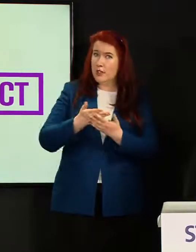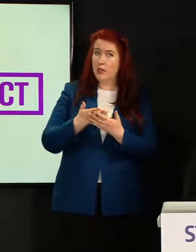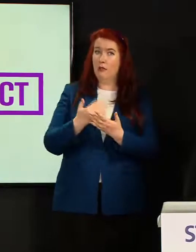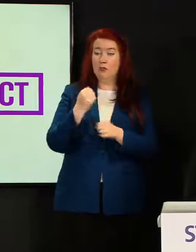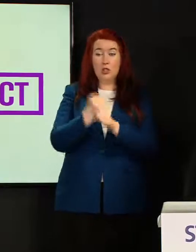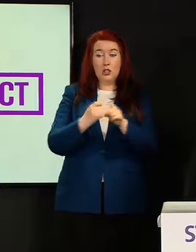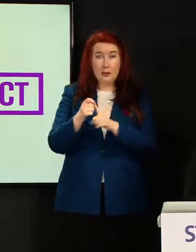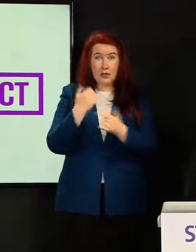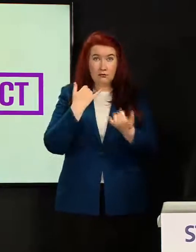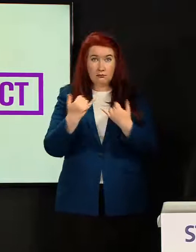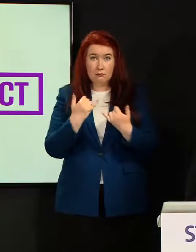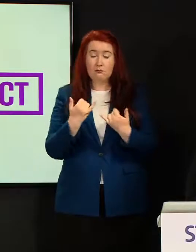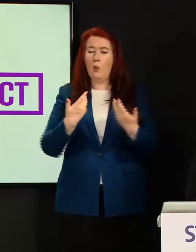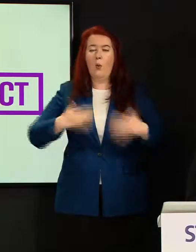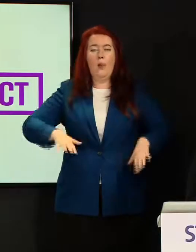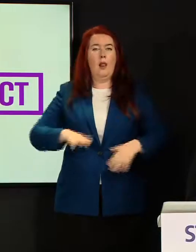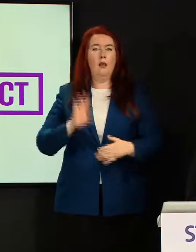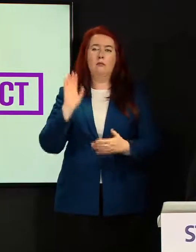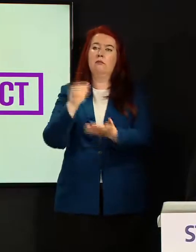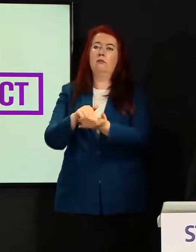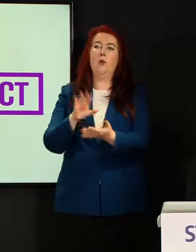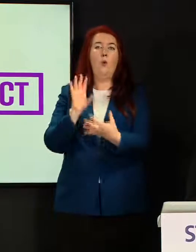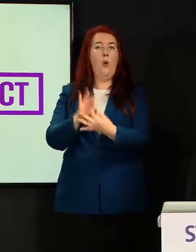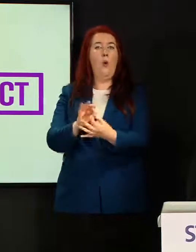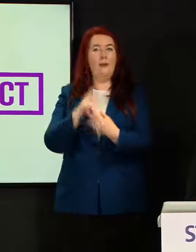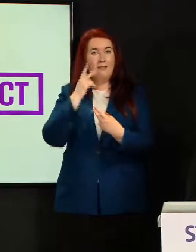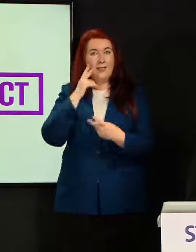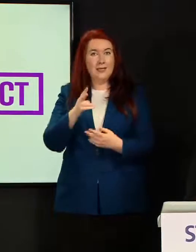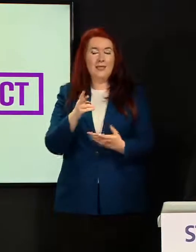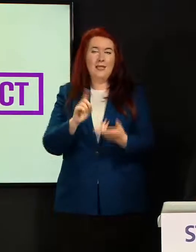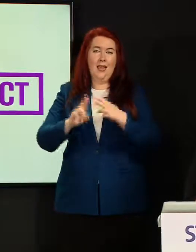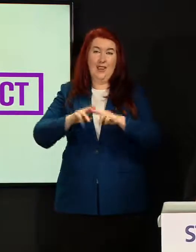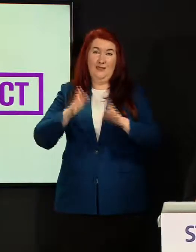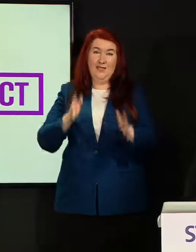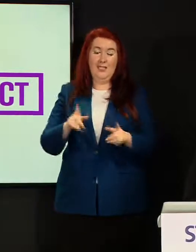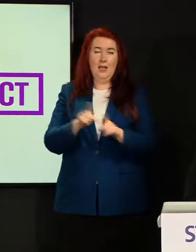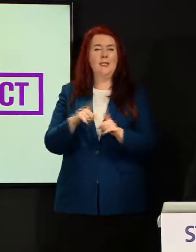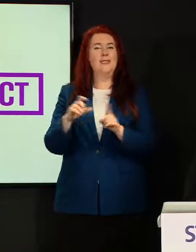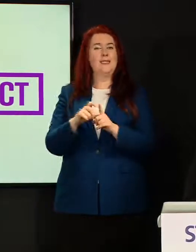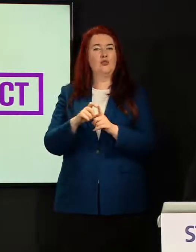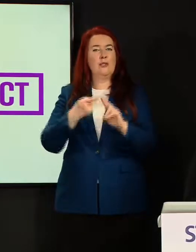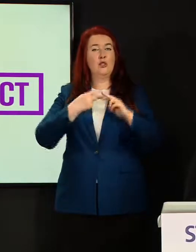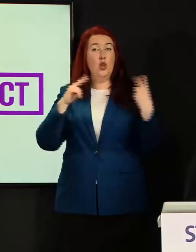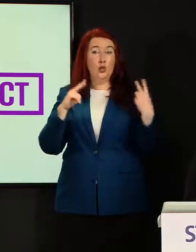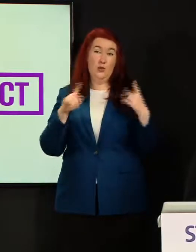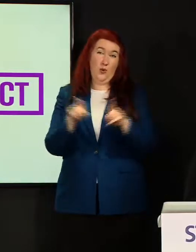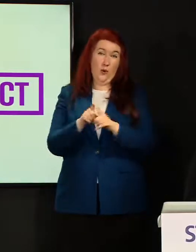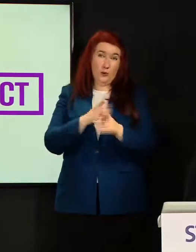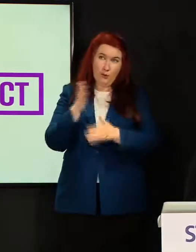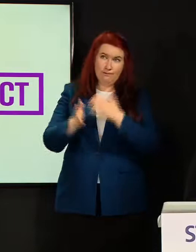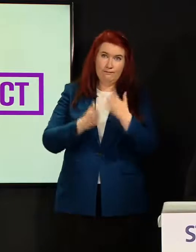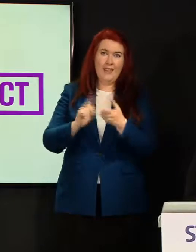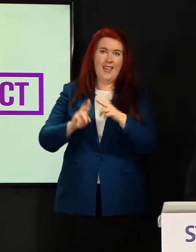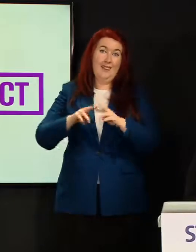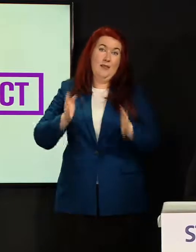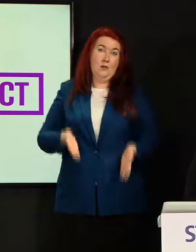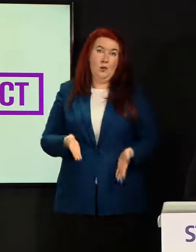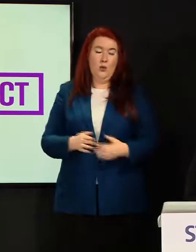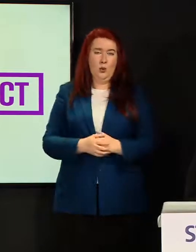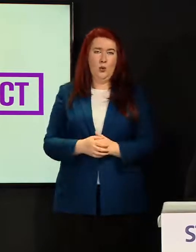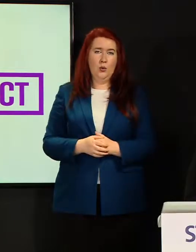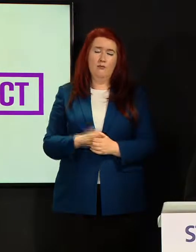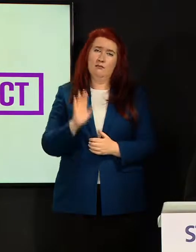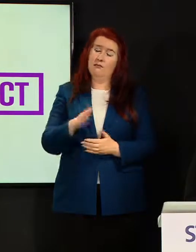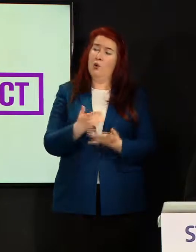and only home visiting where it's been absolutely required the District Nursing Service has also gone in to do that so many